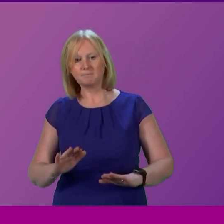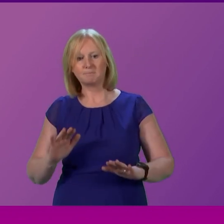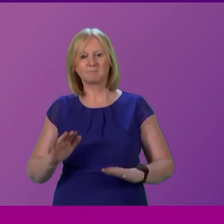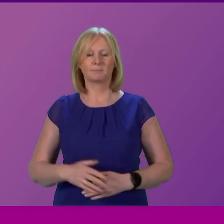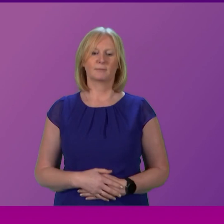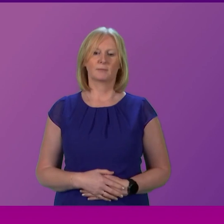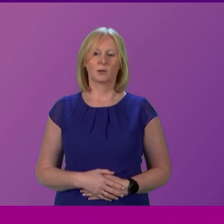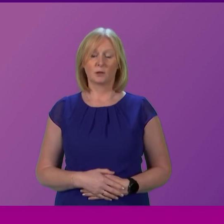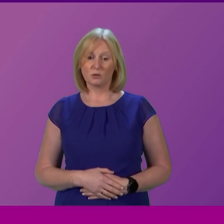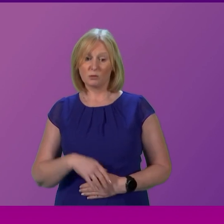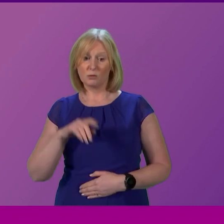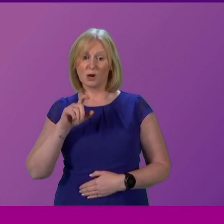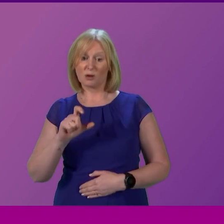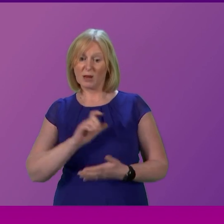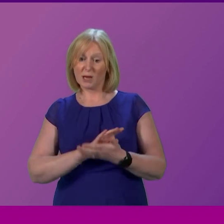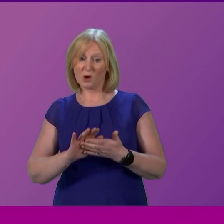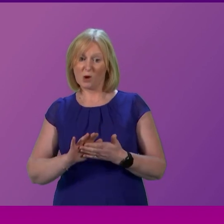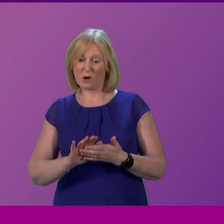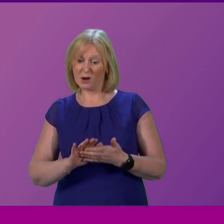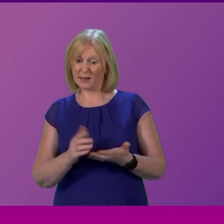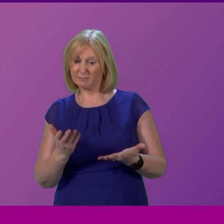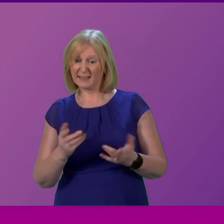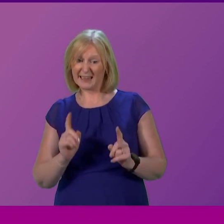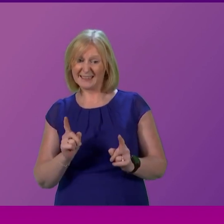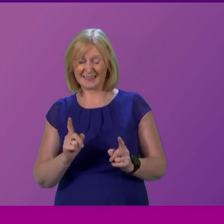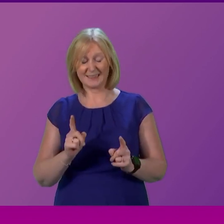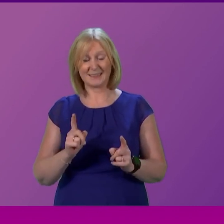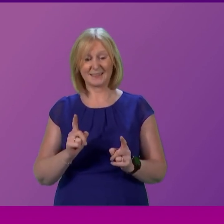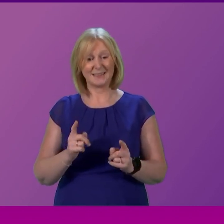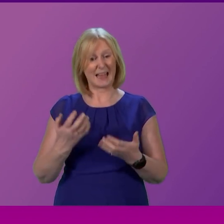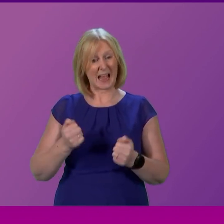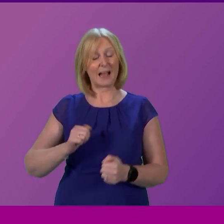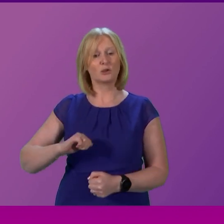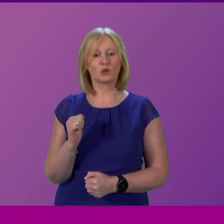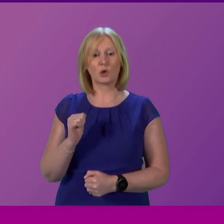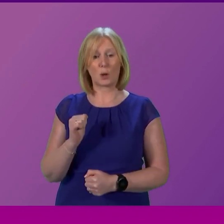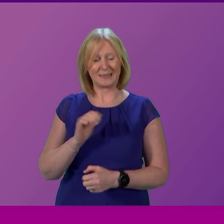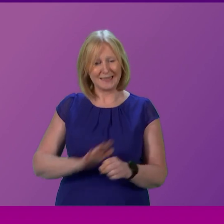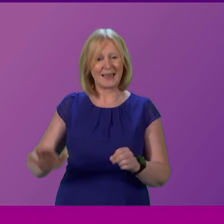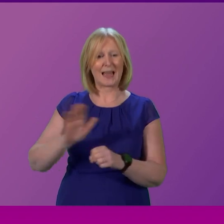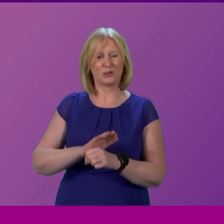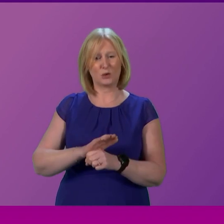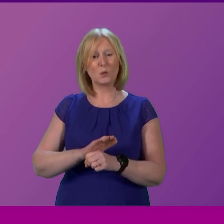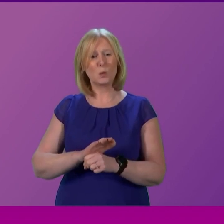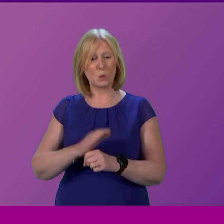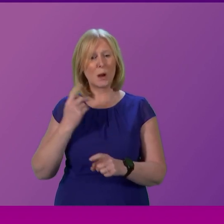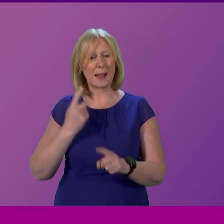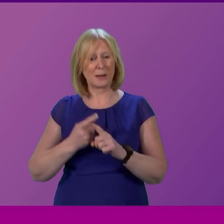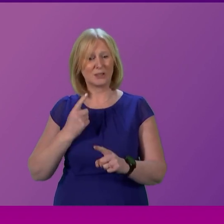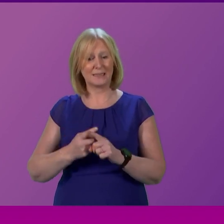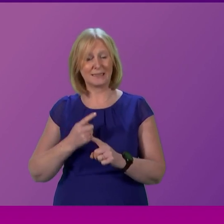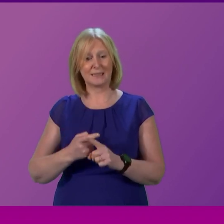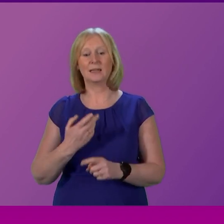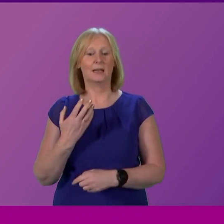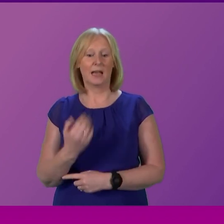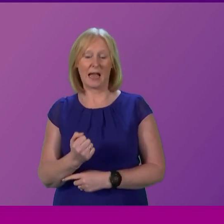is that it when our country is facing a national emergency when they are facing one of the biggest challenges I